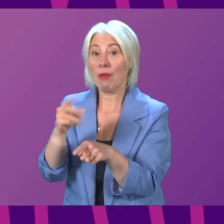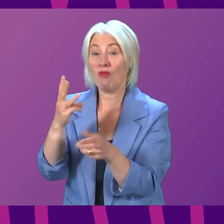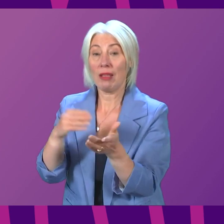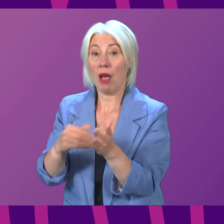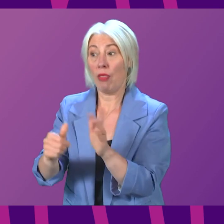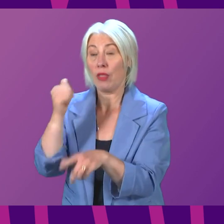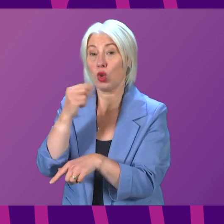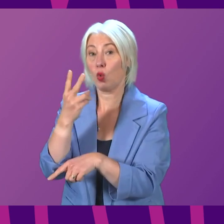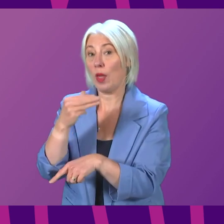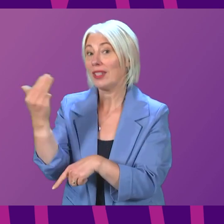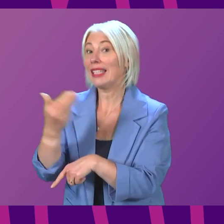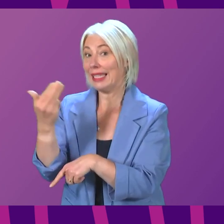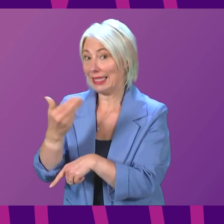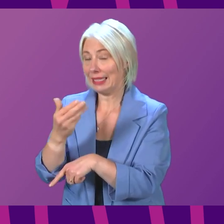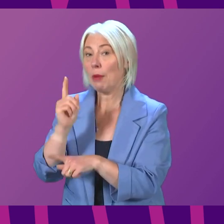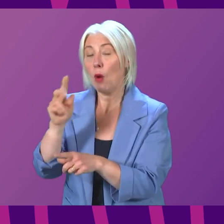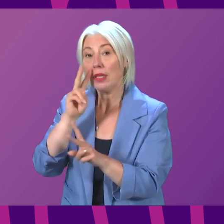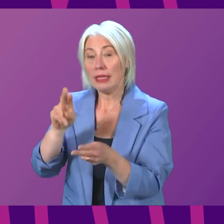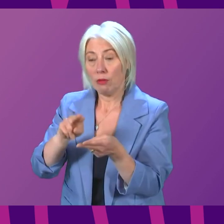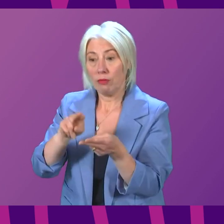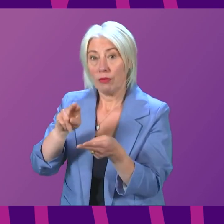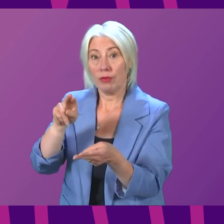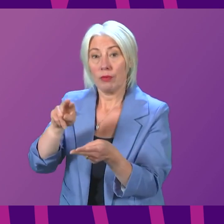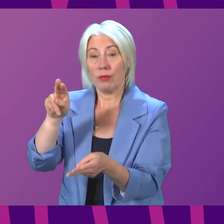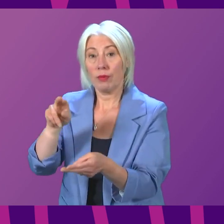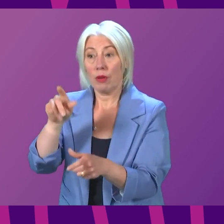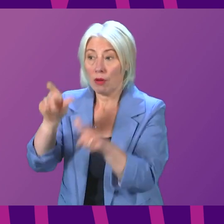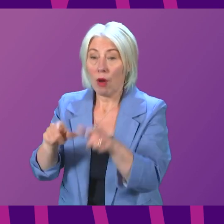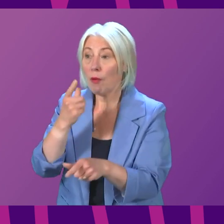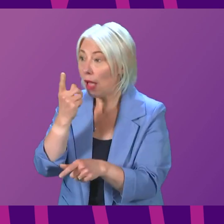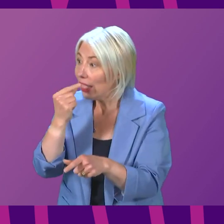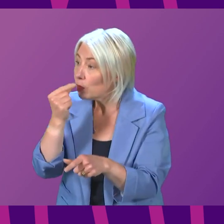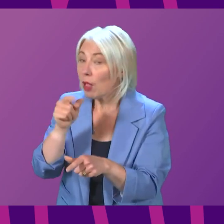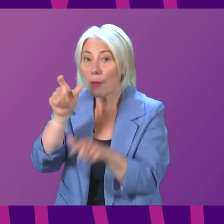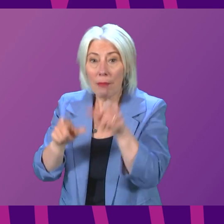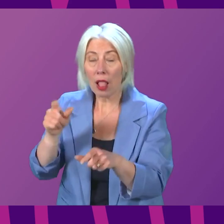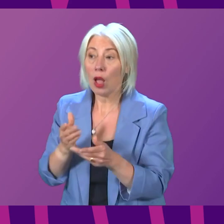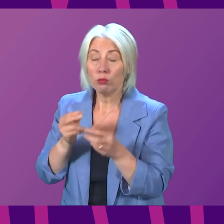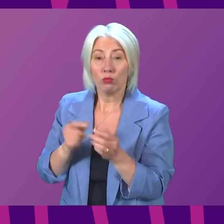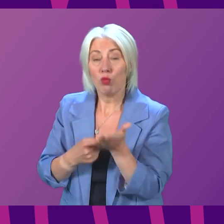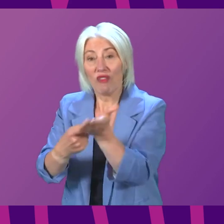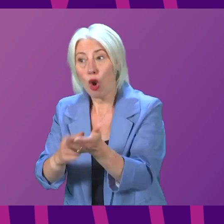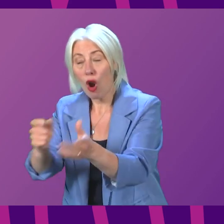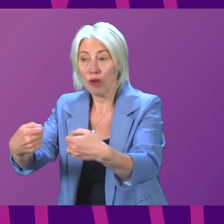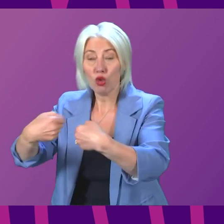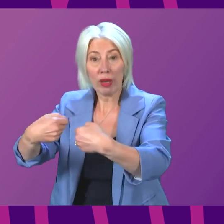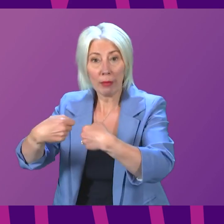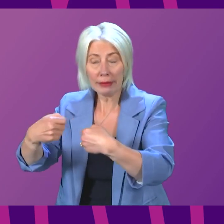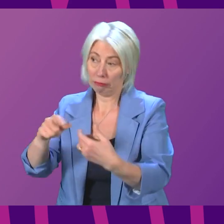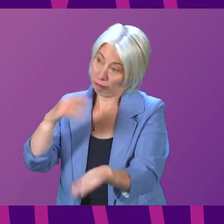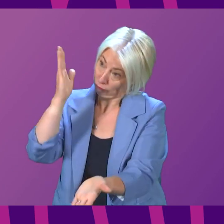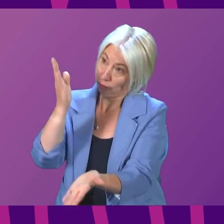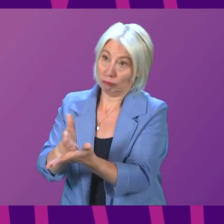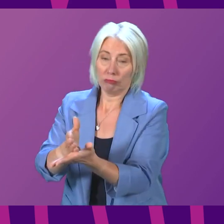2019. We continue to see an increasing number of eligible cancer referrals. The priority, of course, is to ensure that these